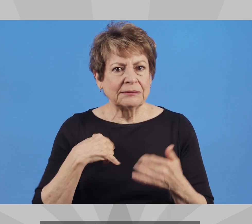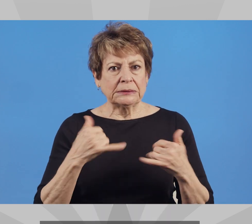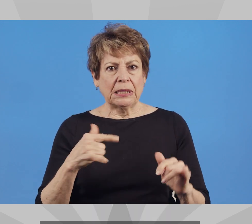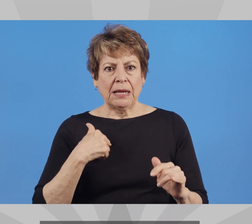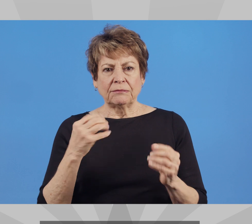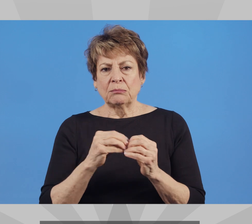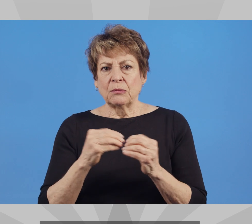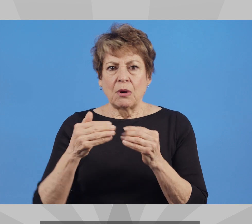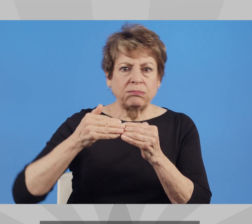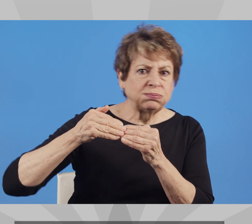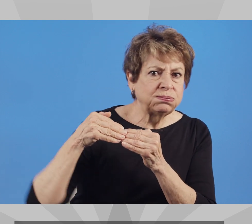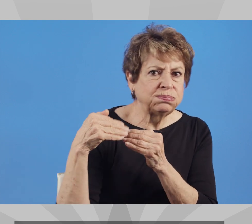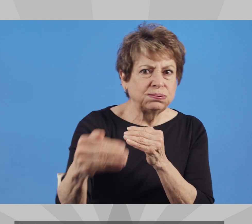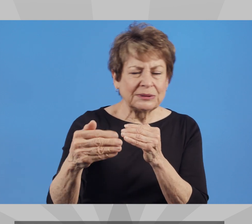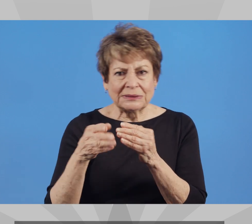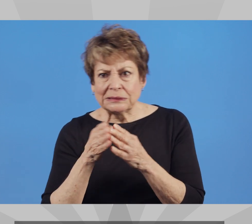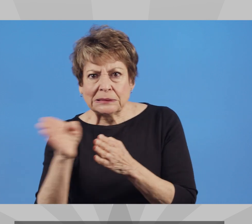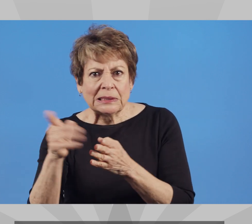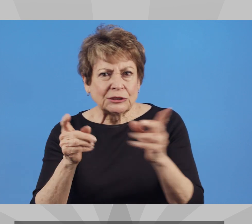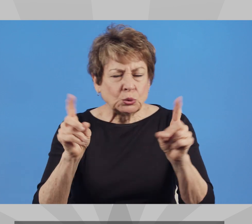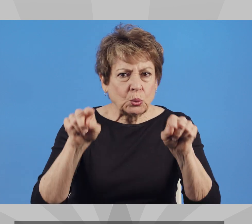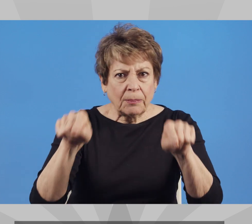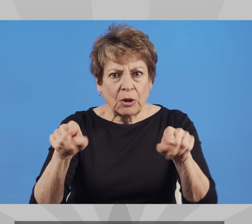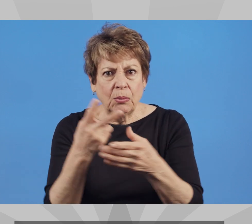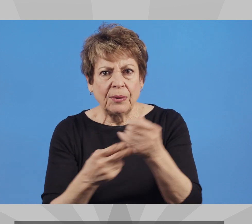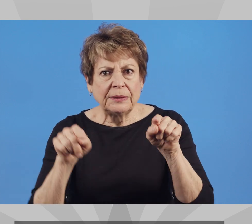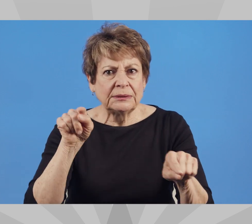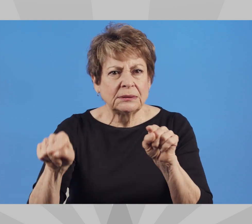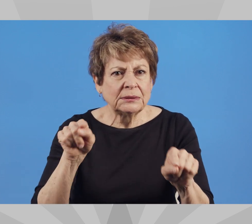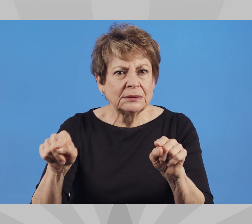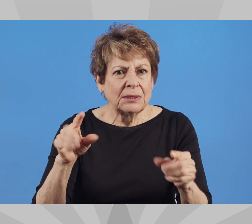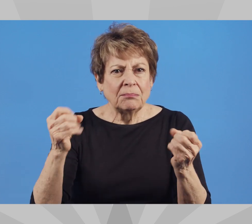still have so far to go, both there and on many other issues.